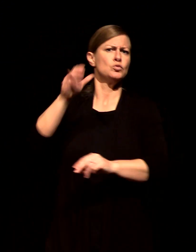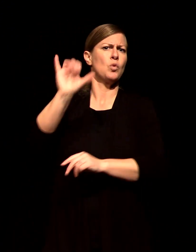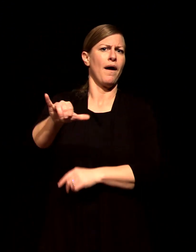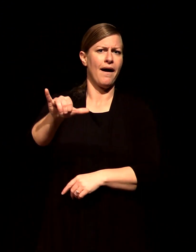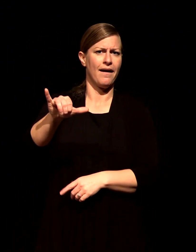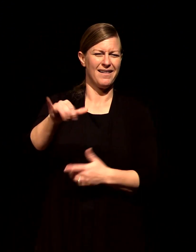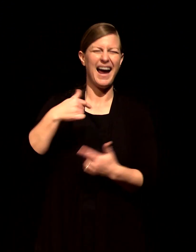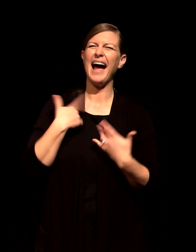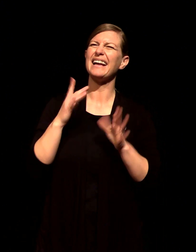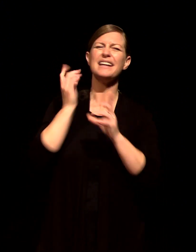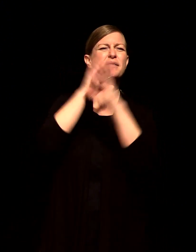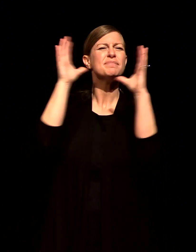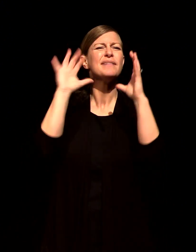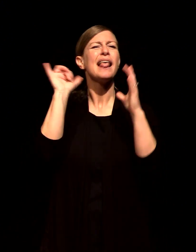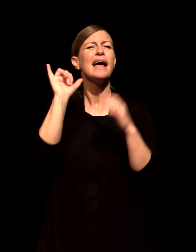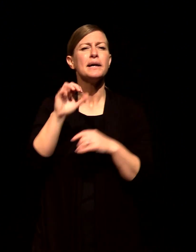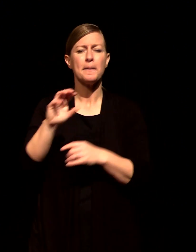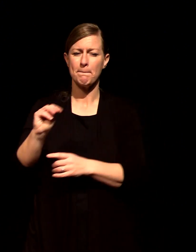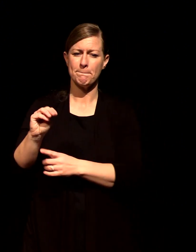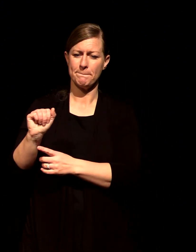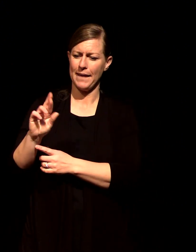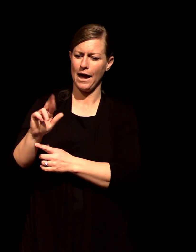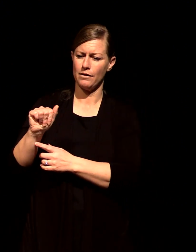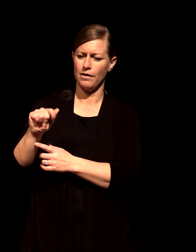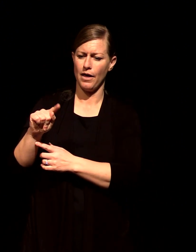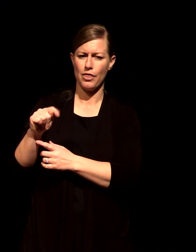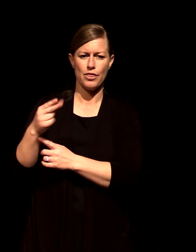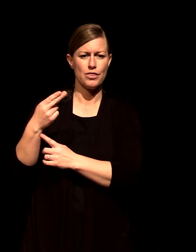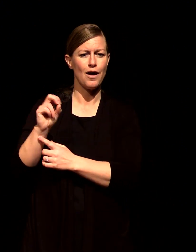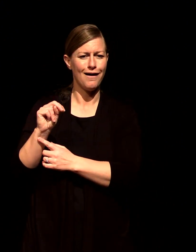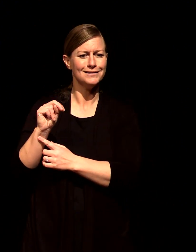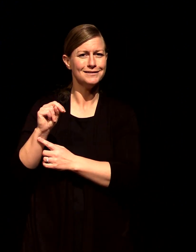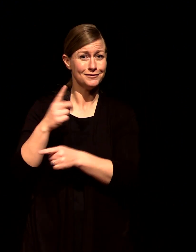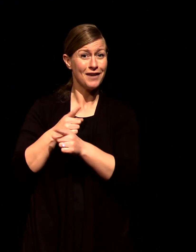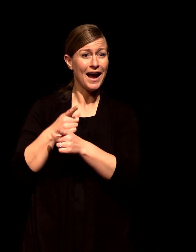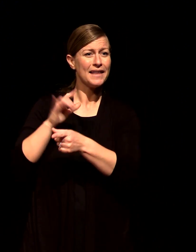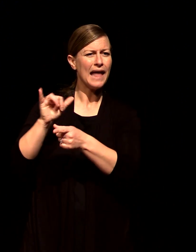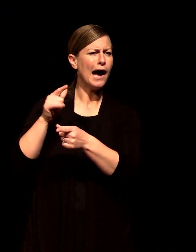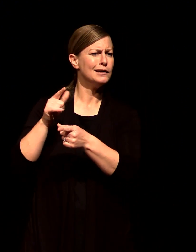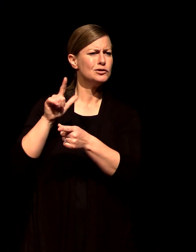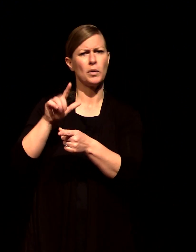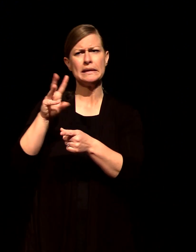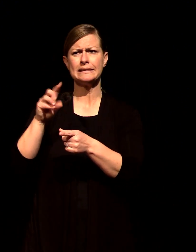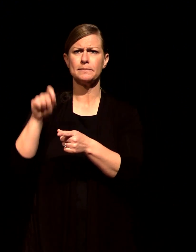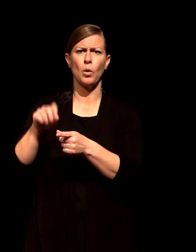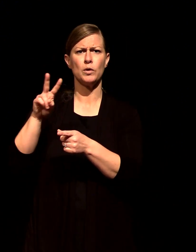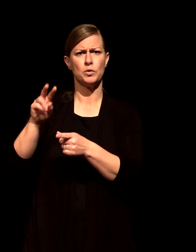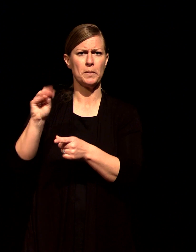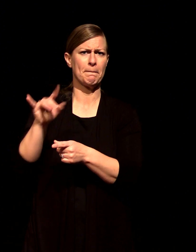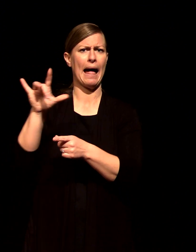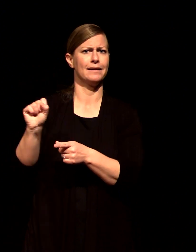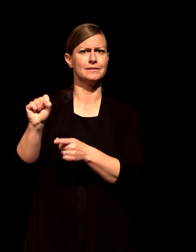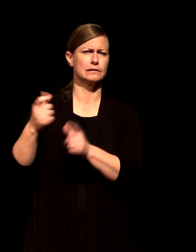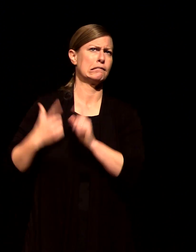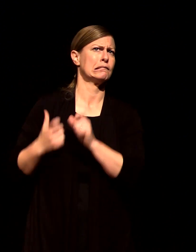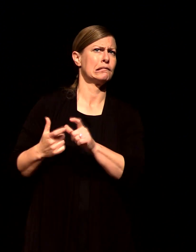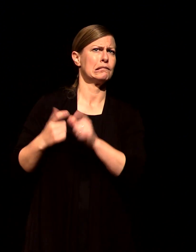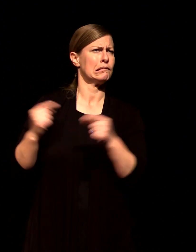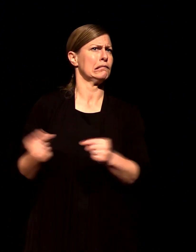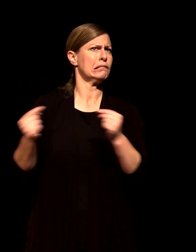we understand a marathon it's 26.2 miles of ouch oftentimes and hard stuff and maybe